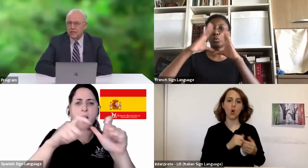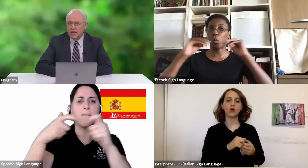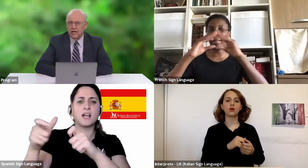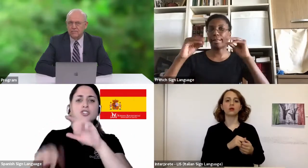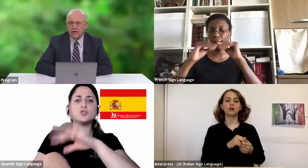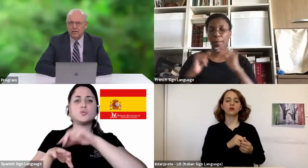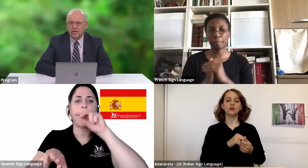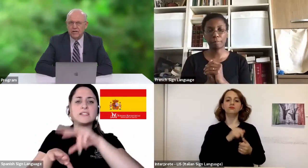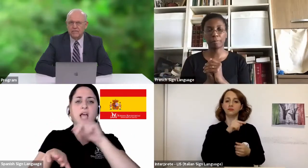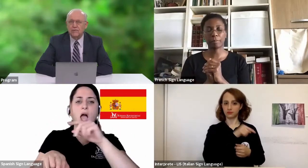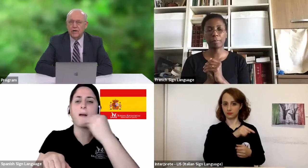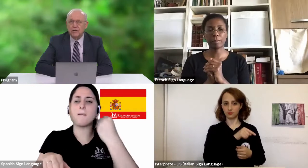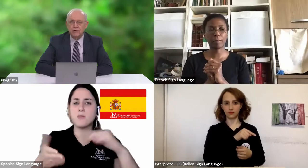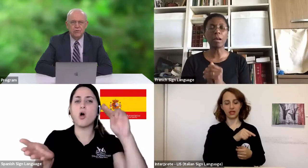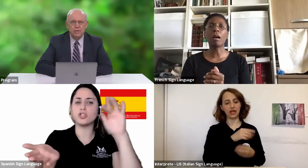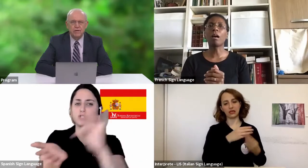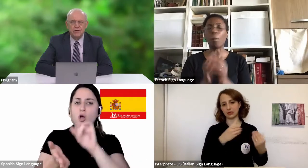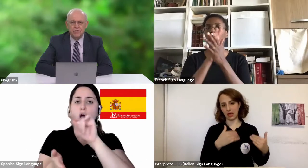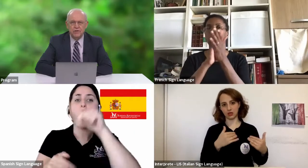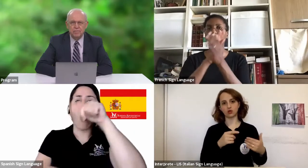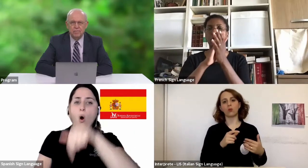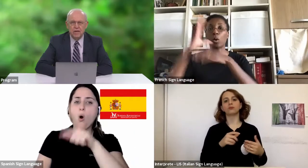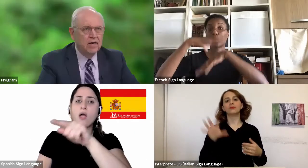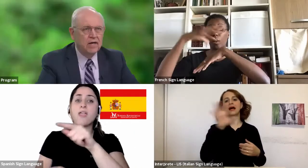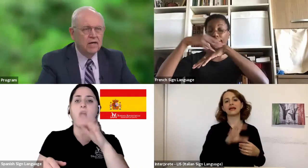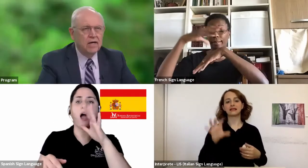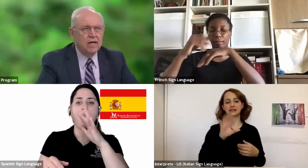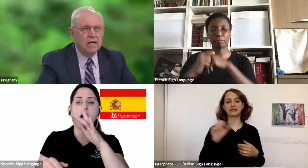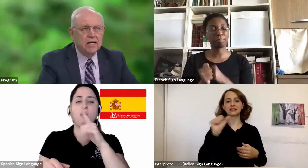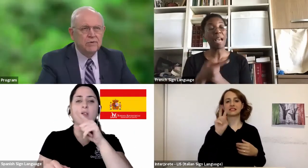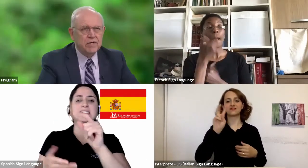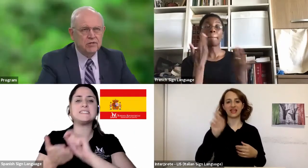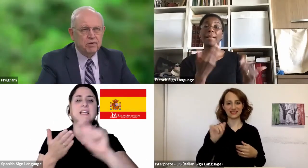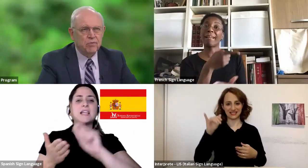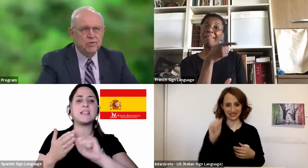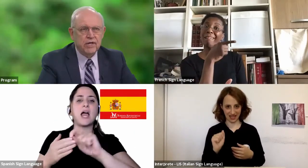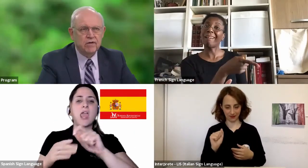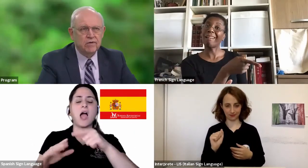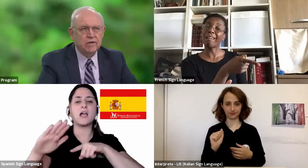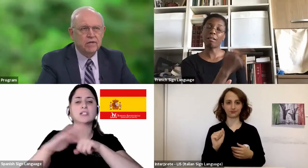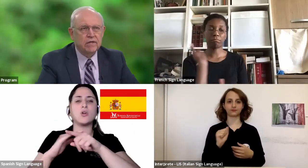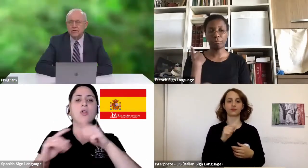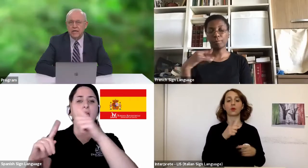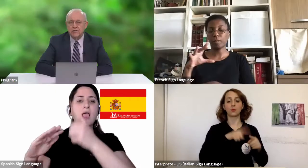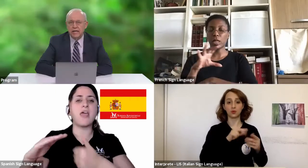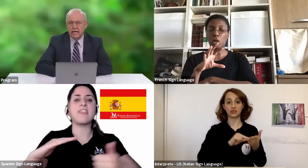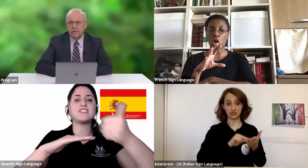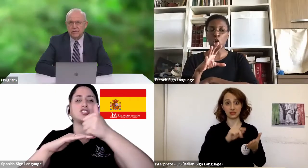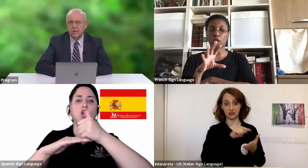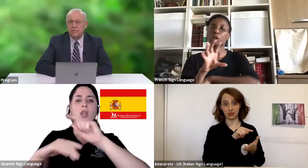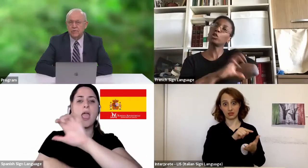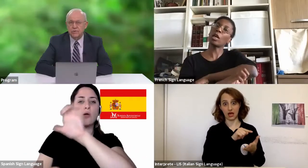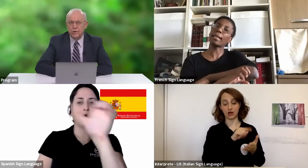she is the executive secretary of the Trans-European Division. Audrey's husband was killed in a tragic